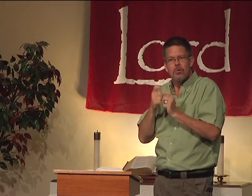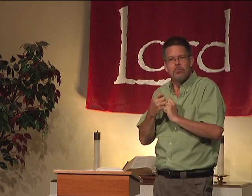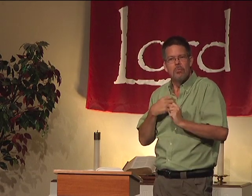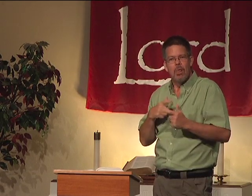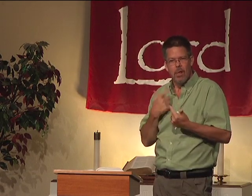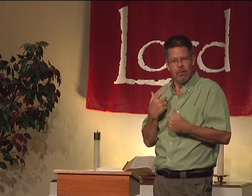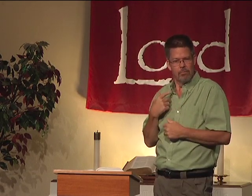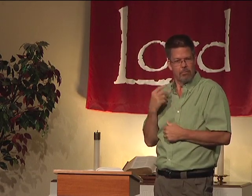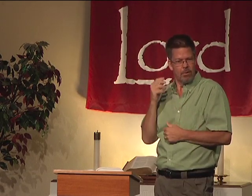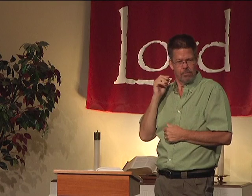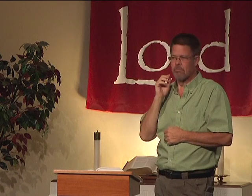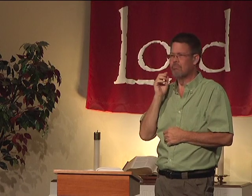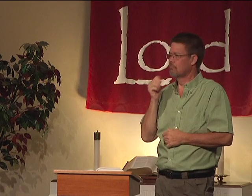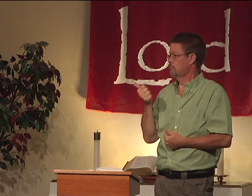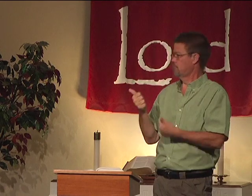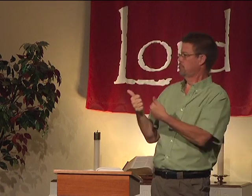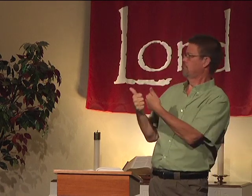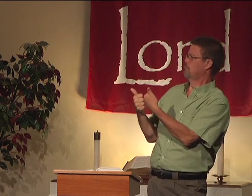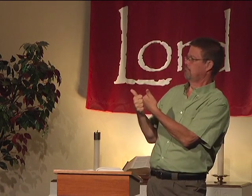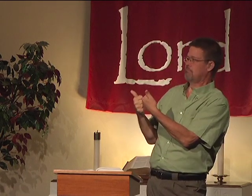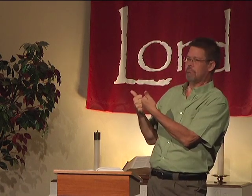really impacted me. And that comment changed my life.